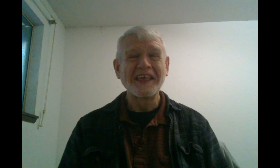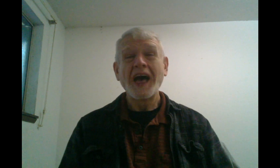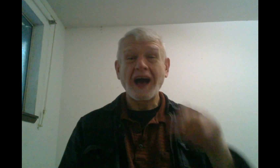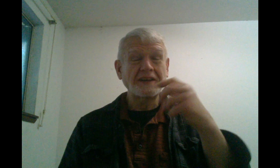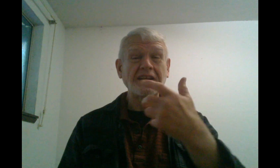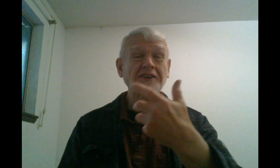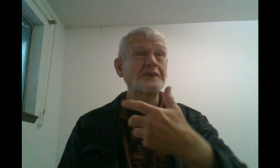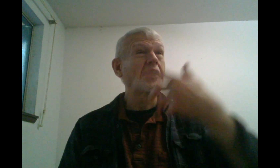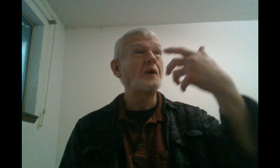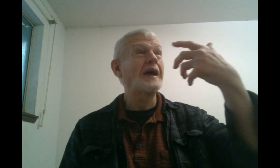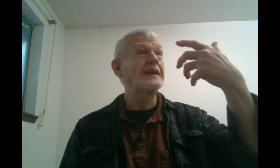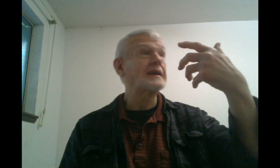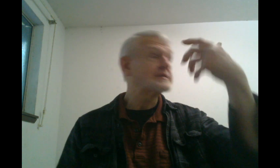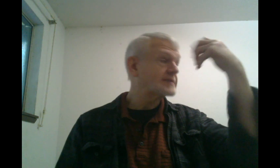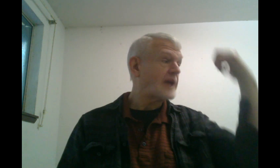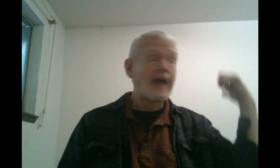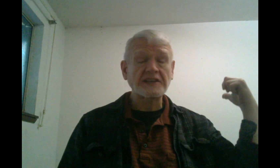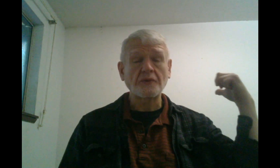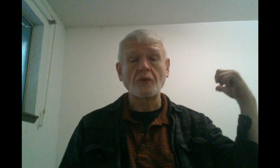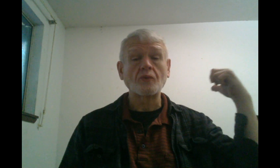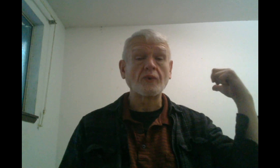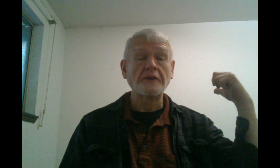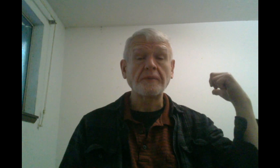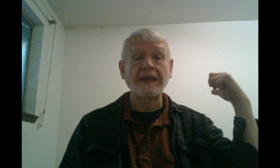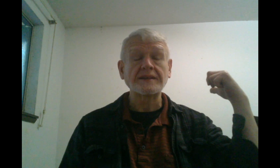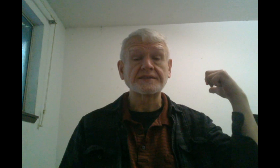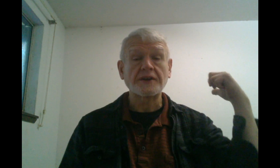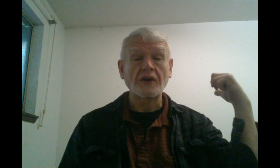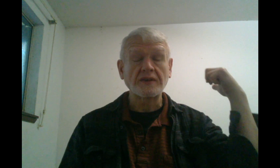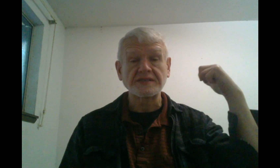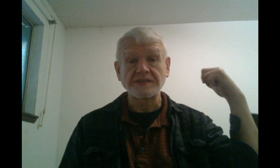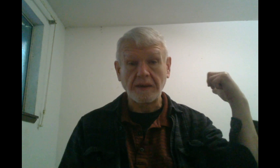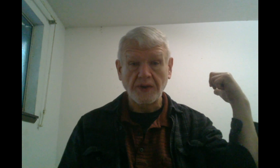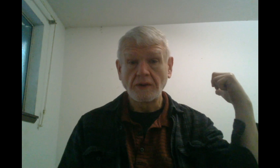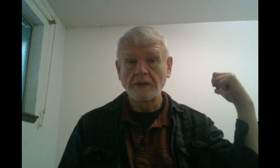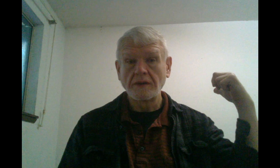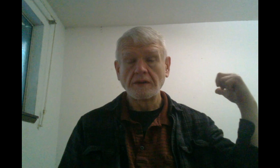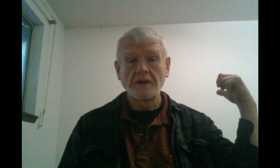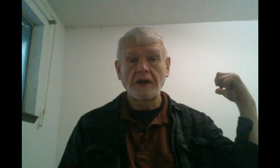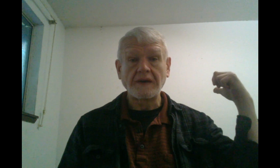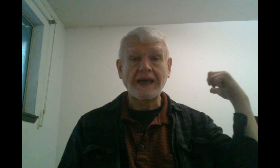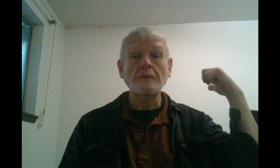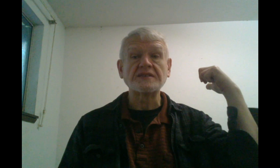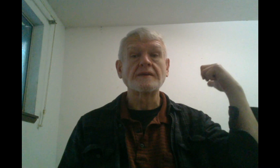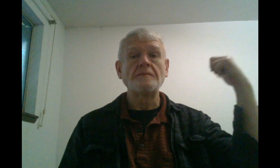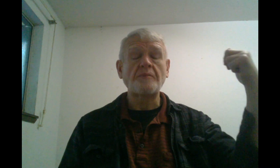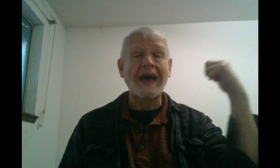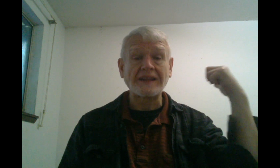I need to go and get some actual real blankets that aren't going to slip. I mean, that was bad